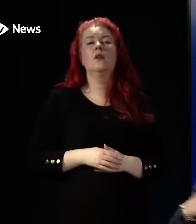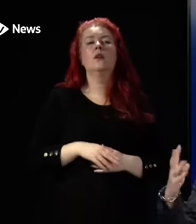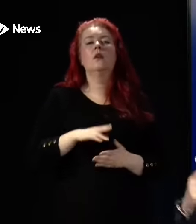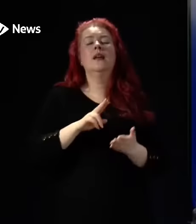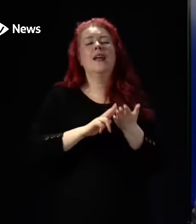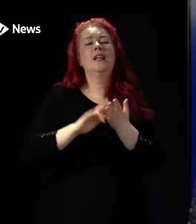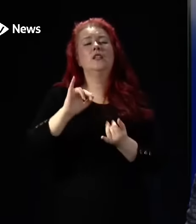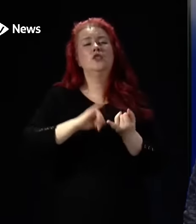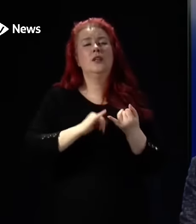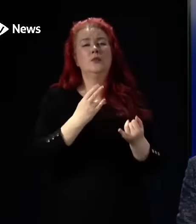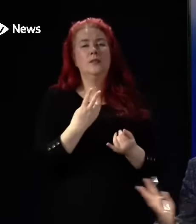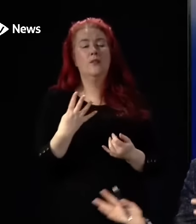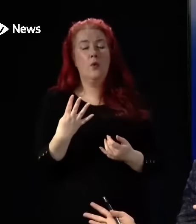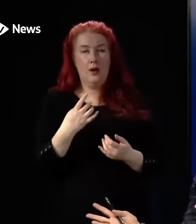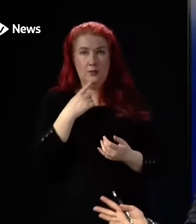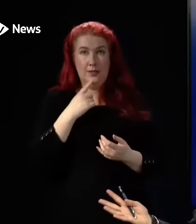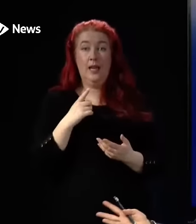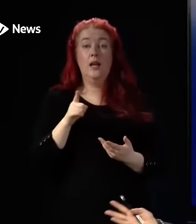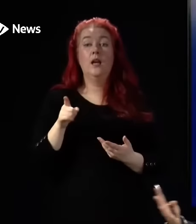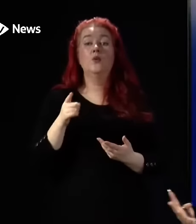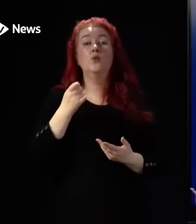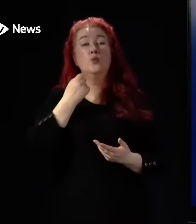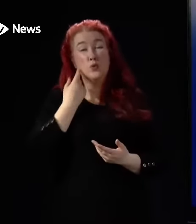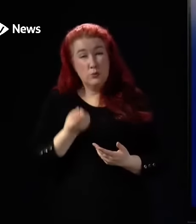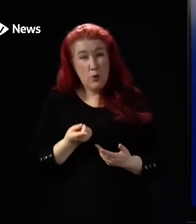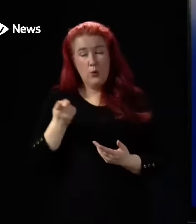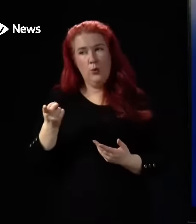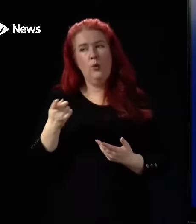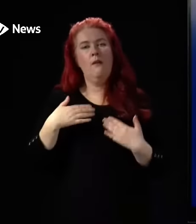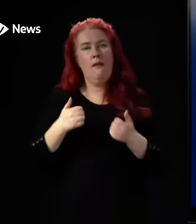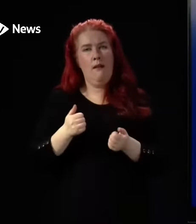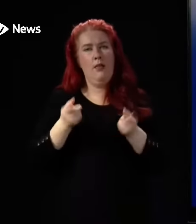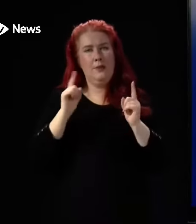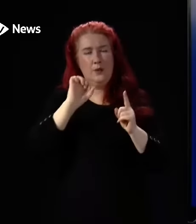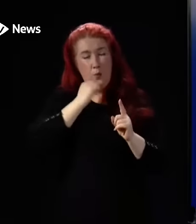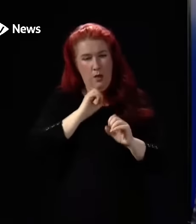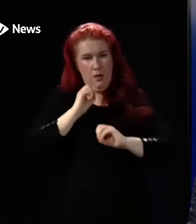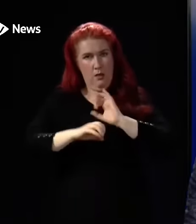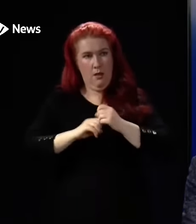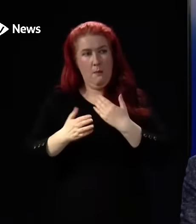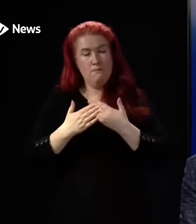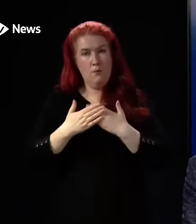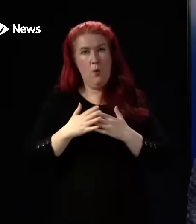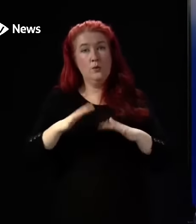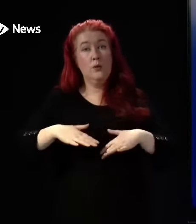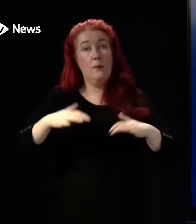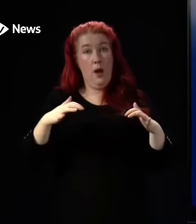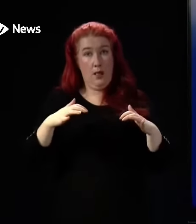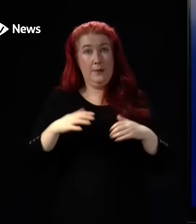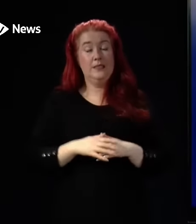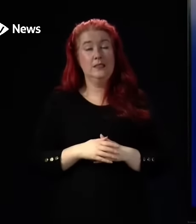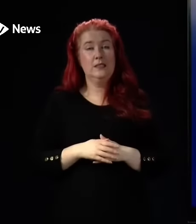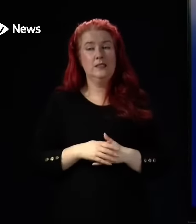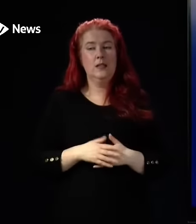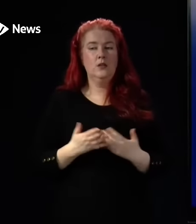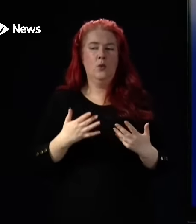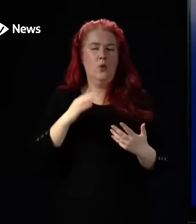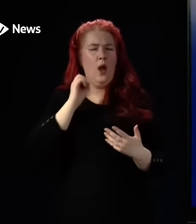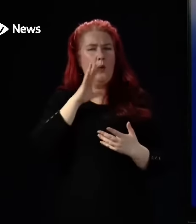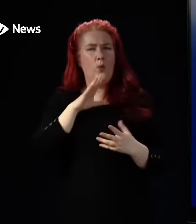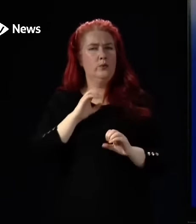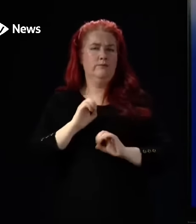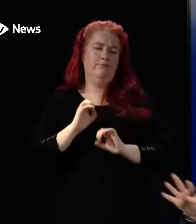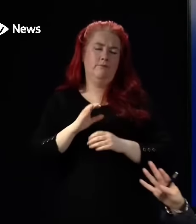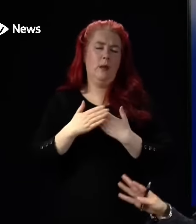24, I did preface all of my comments by saying the Health Secretary will give more detail tomorrow to Parliament, so I'm not going to go into any more of the detail of that